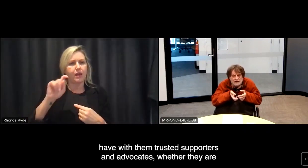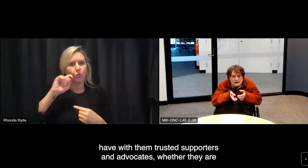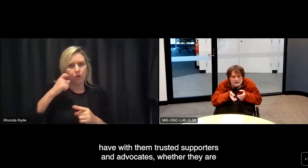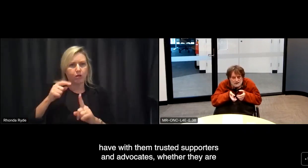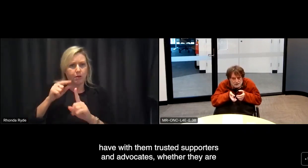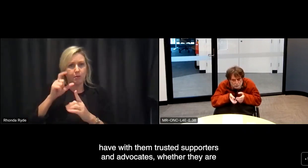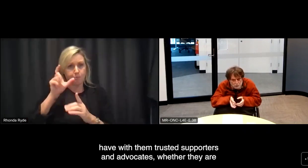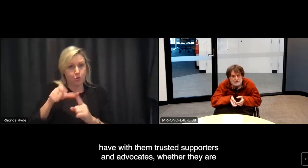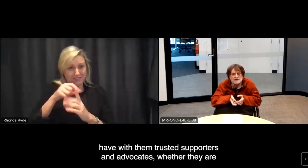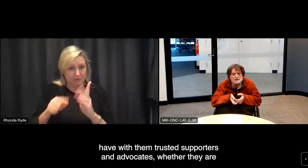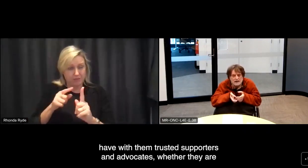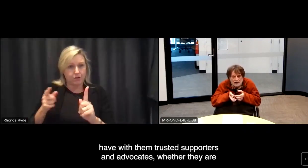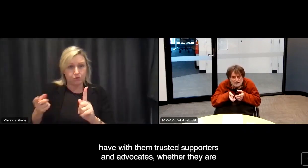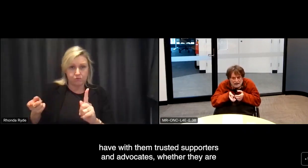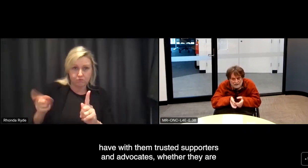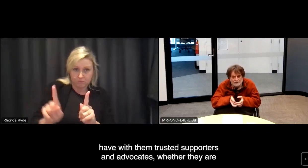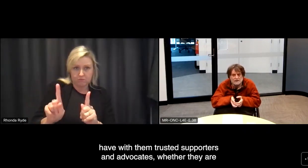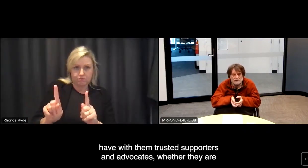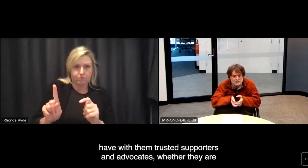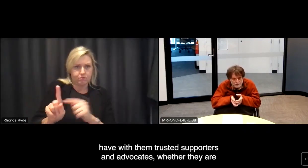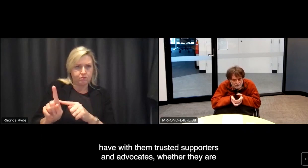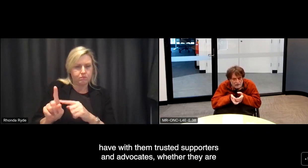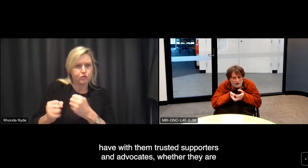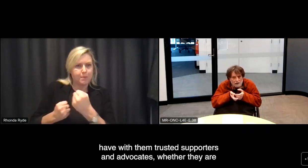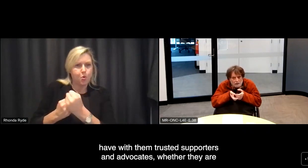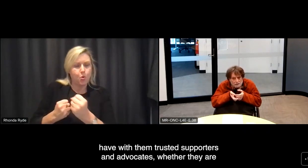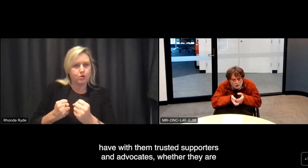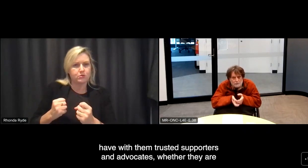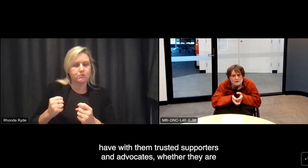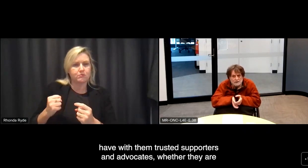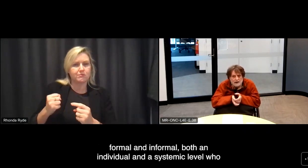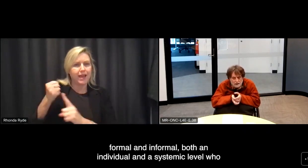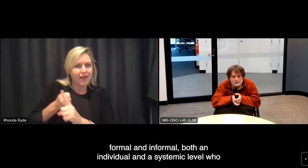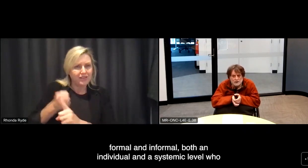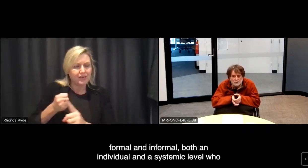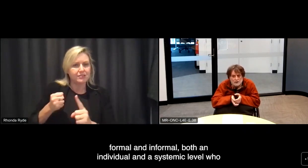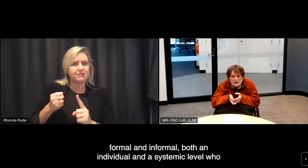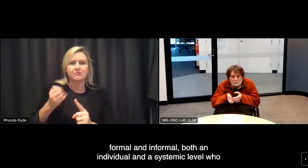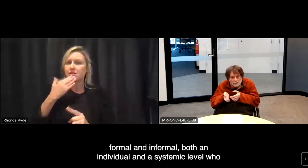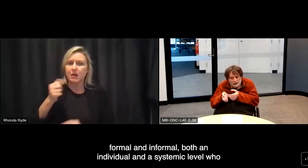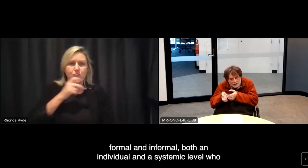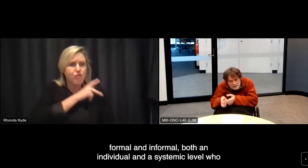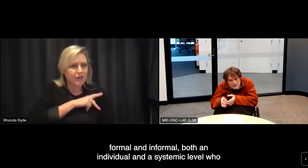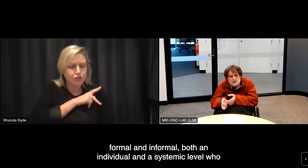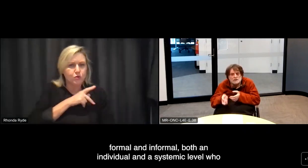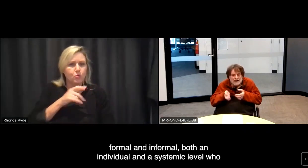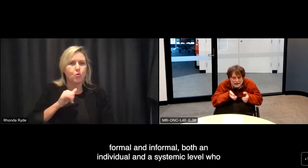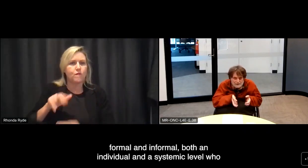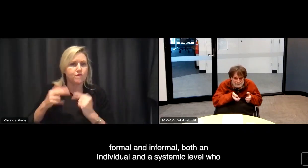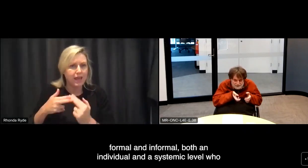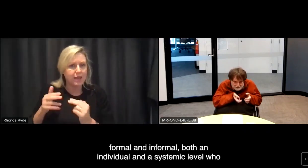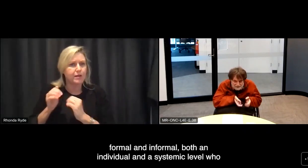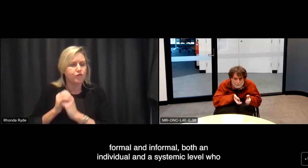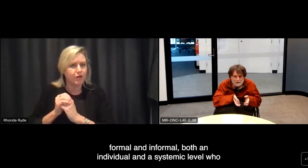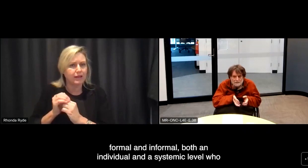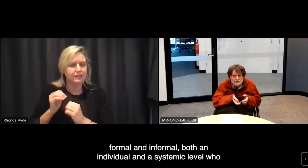supporters and advocates whether they are formal and informal both at an individual and